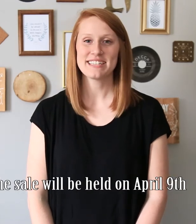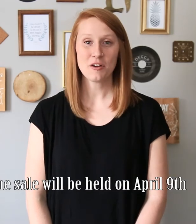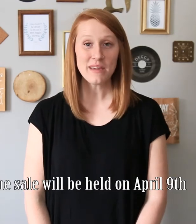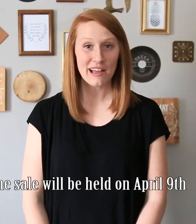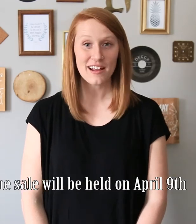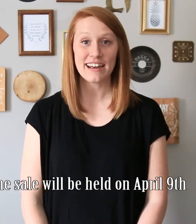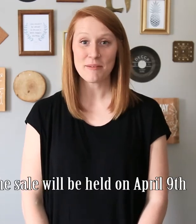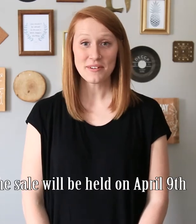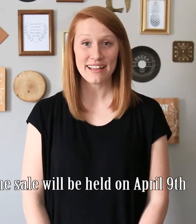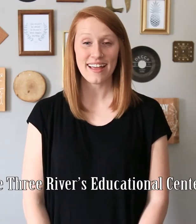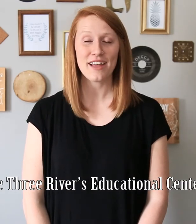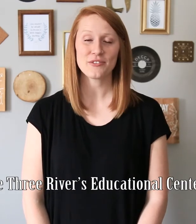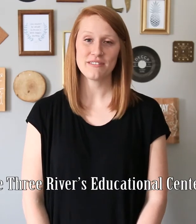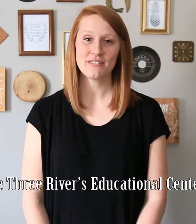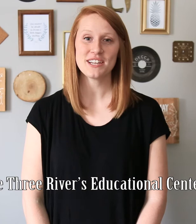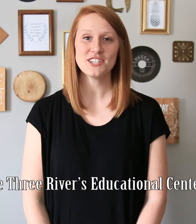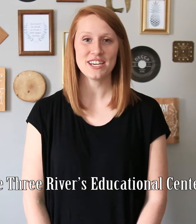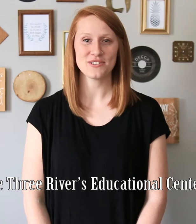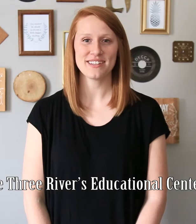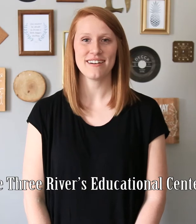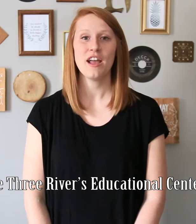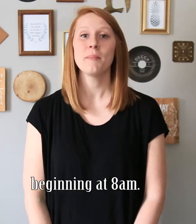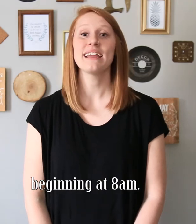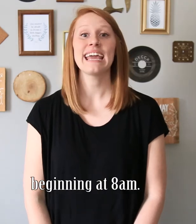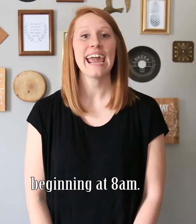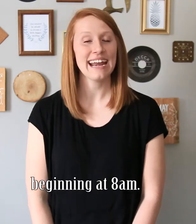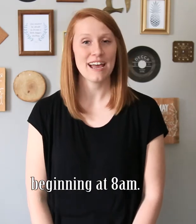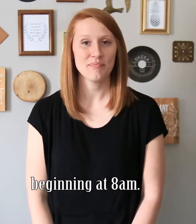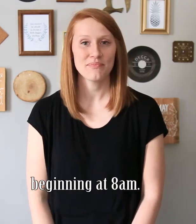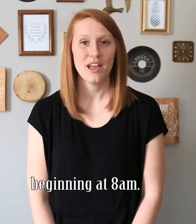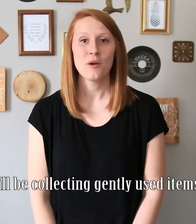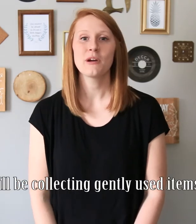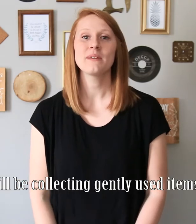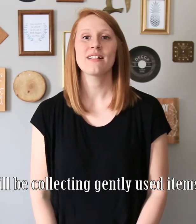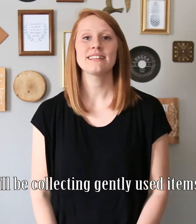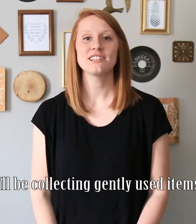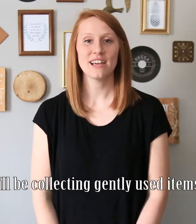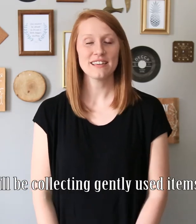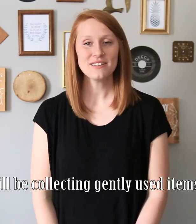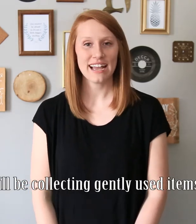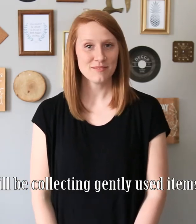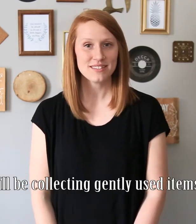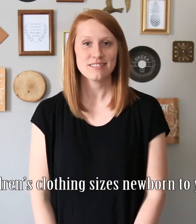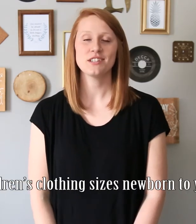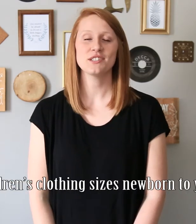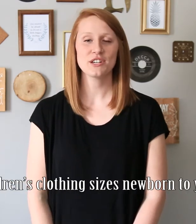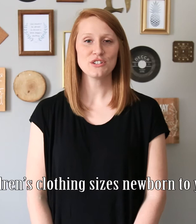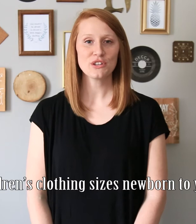sale will be held on April 9th at Three Rivers Educational Center, beginning at 8am. We will be collecting gently used items, such as children's